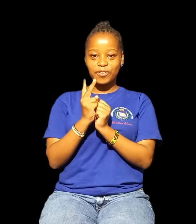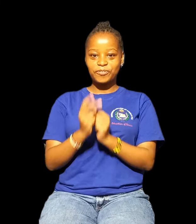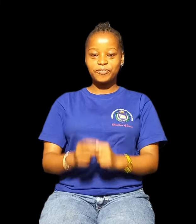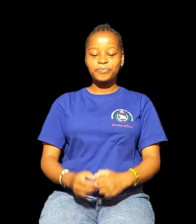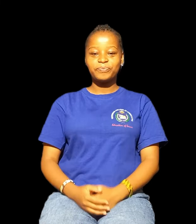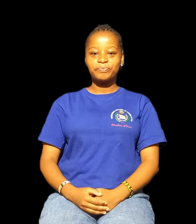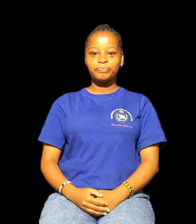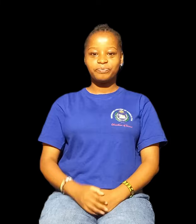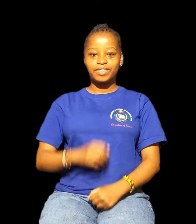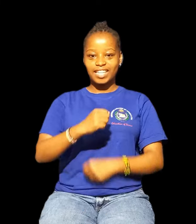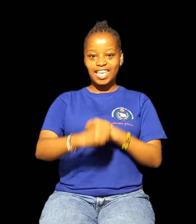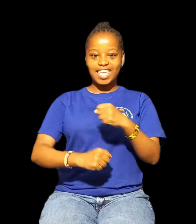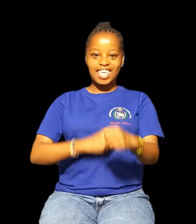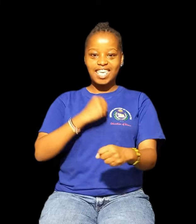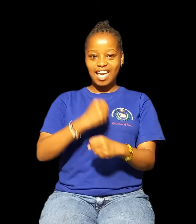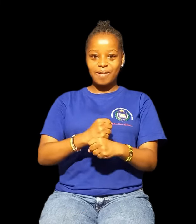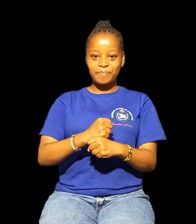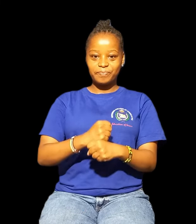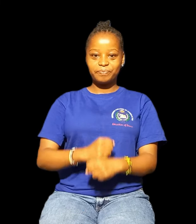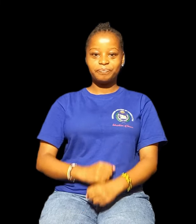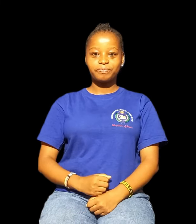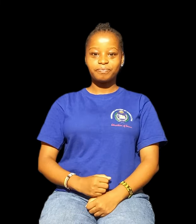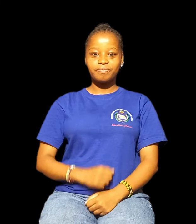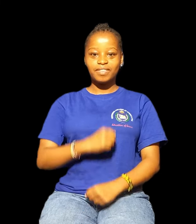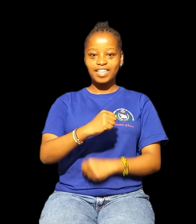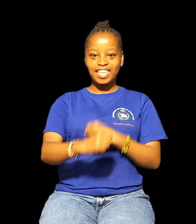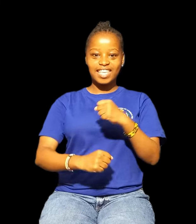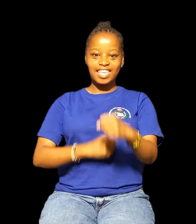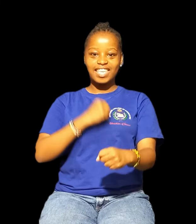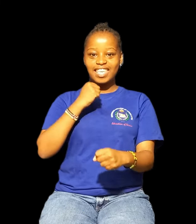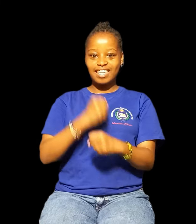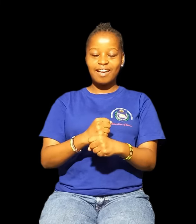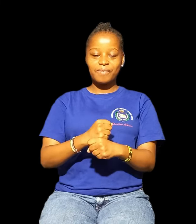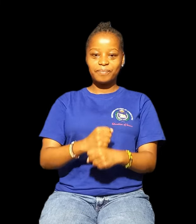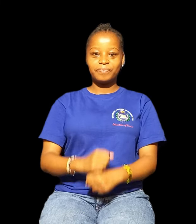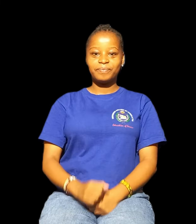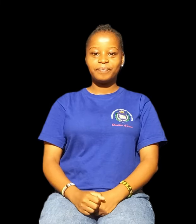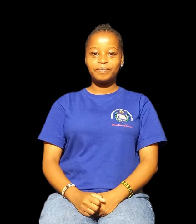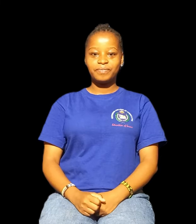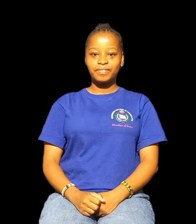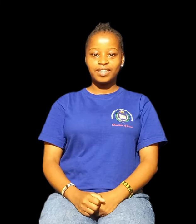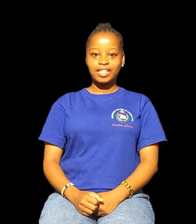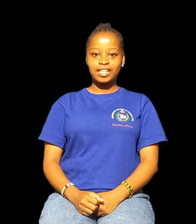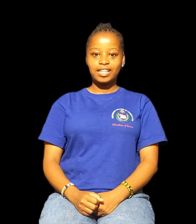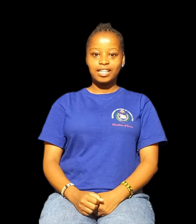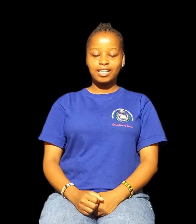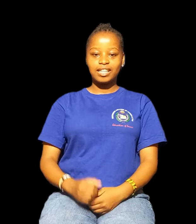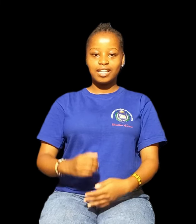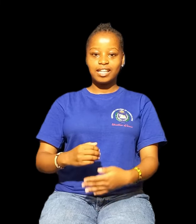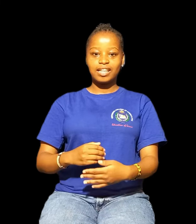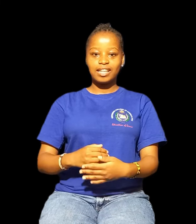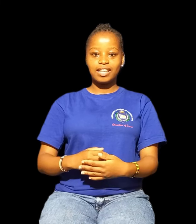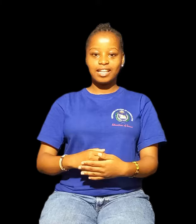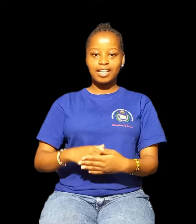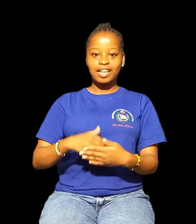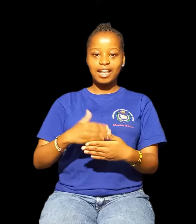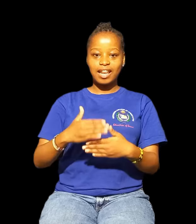Year Year Next Next